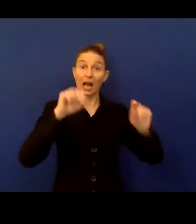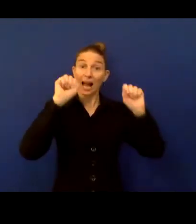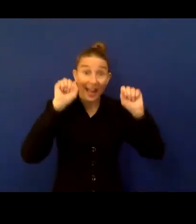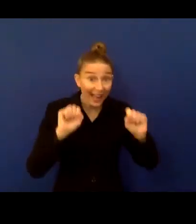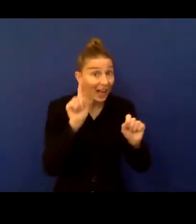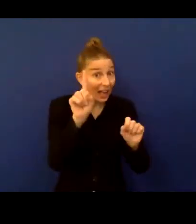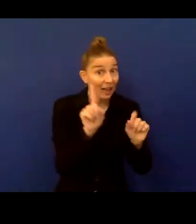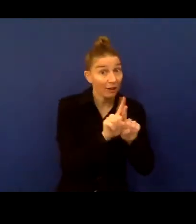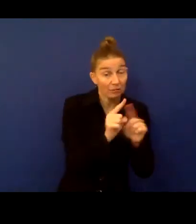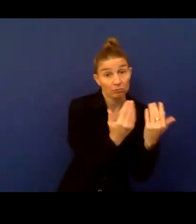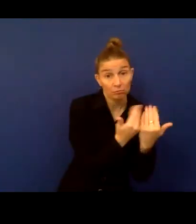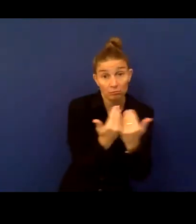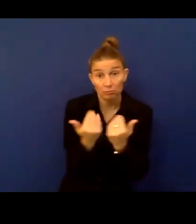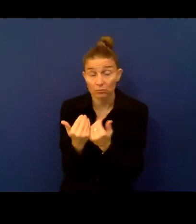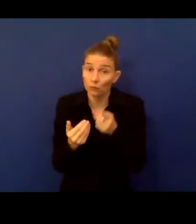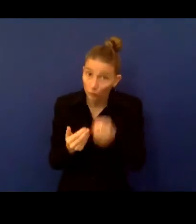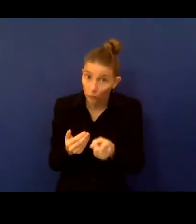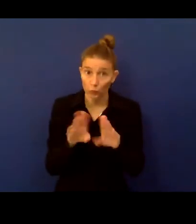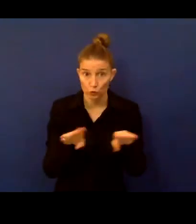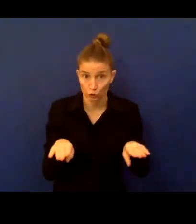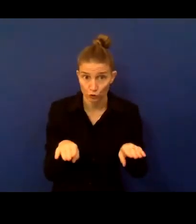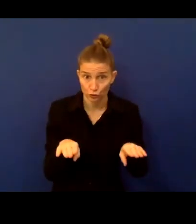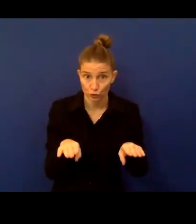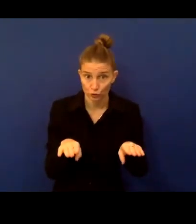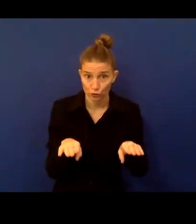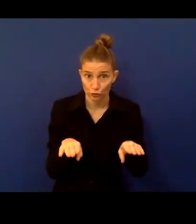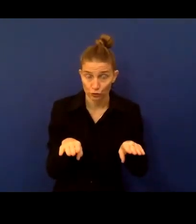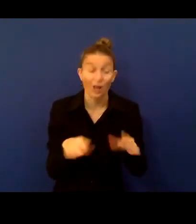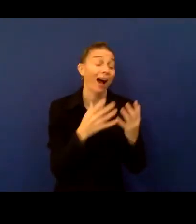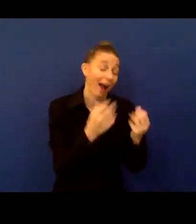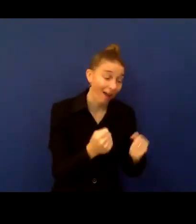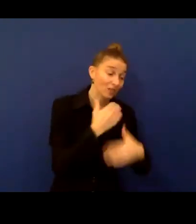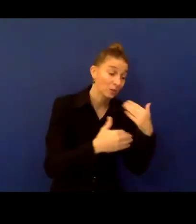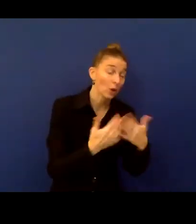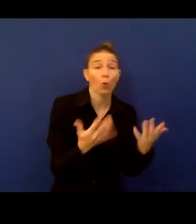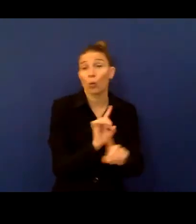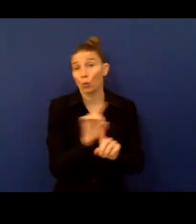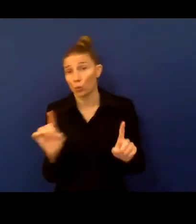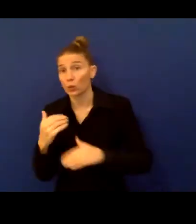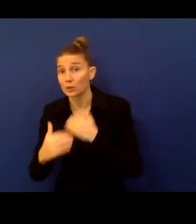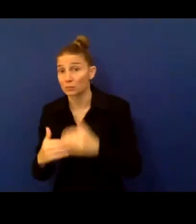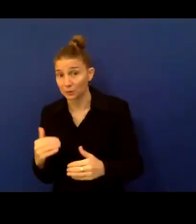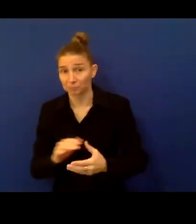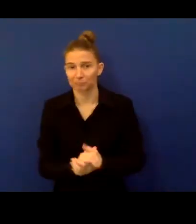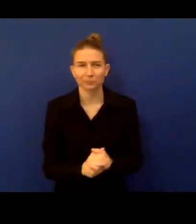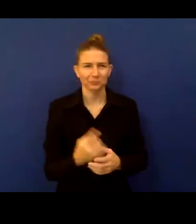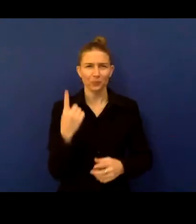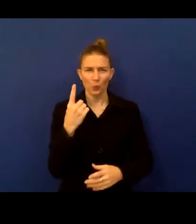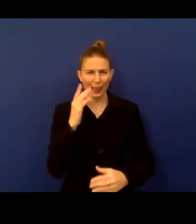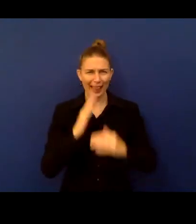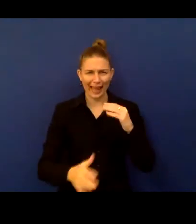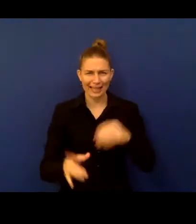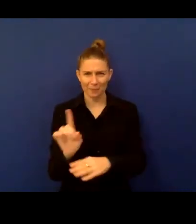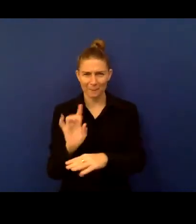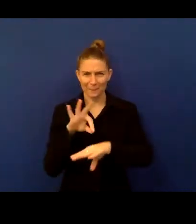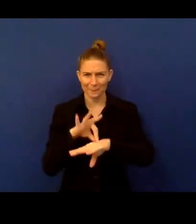for children with and without disability. And in the last minute I have for my intervention, I just